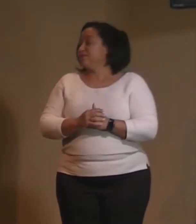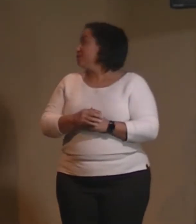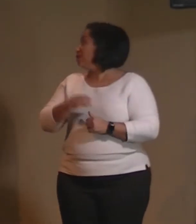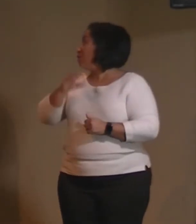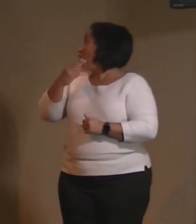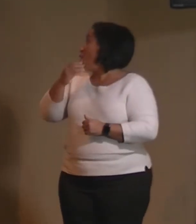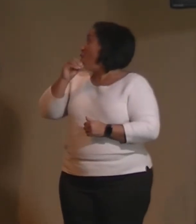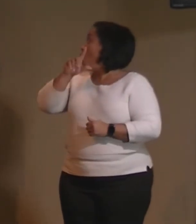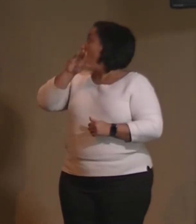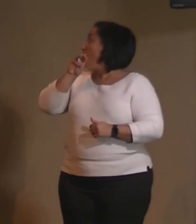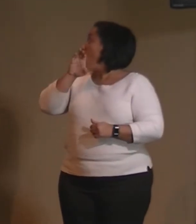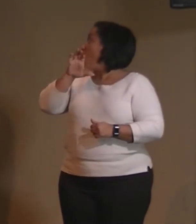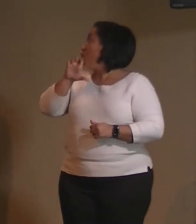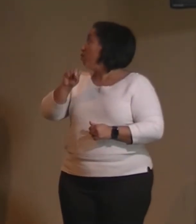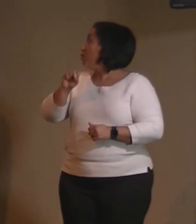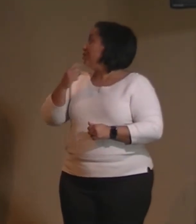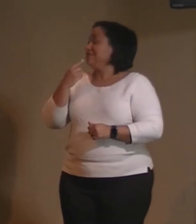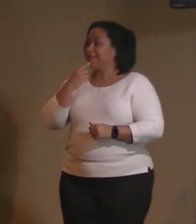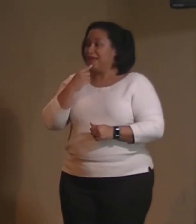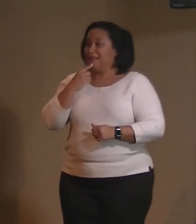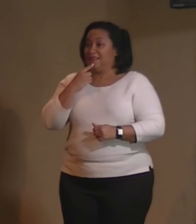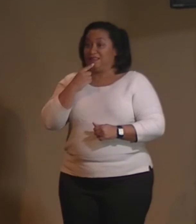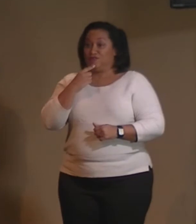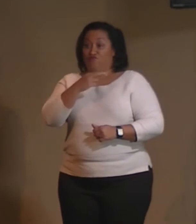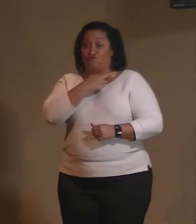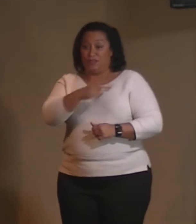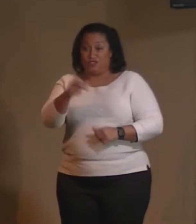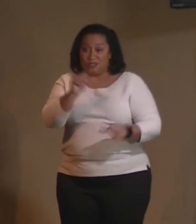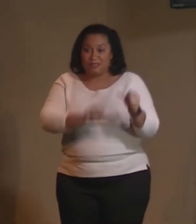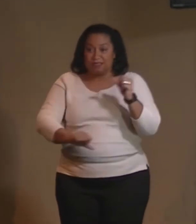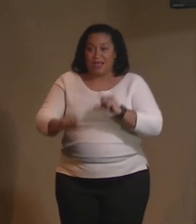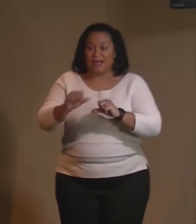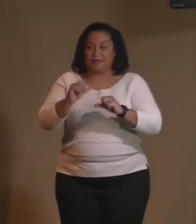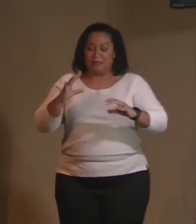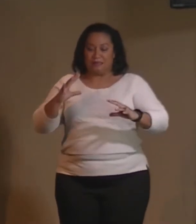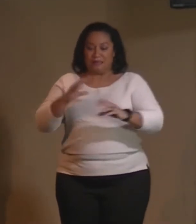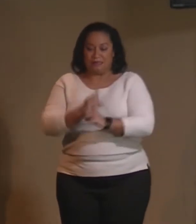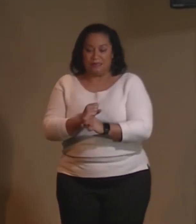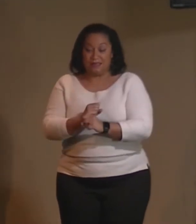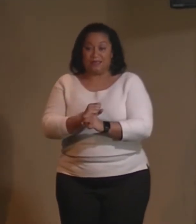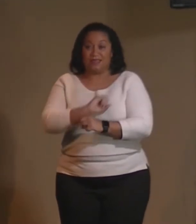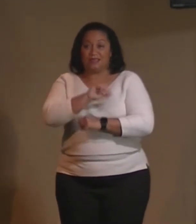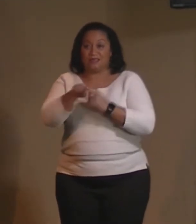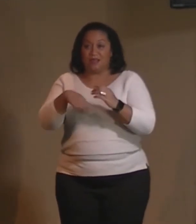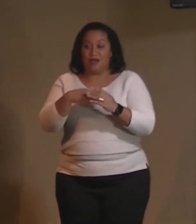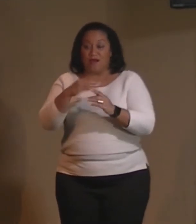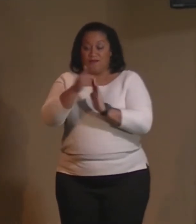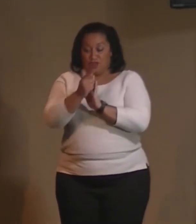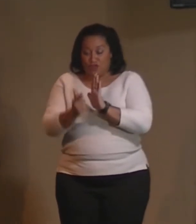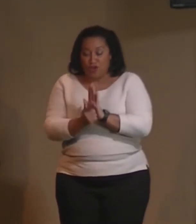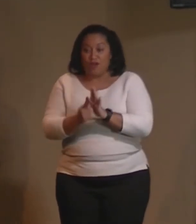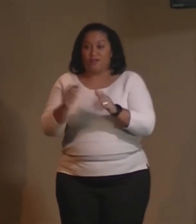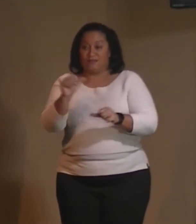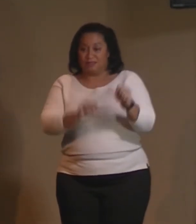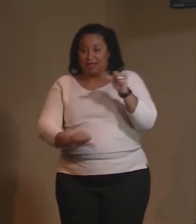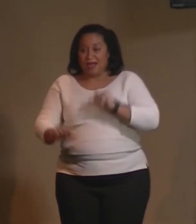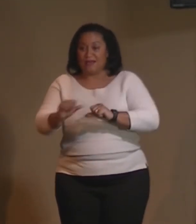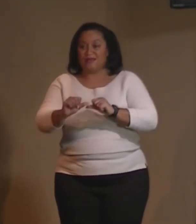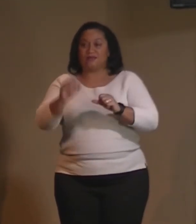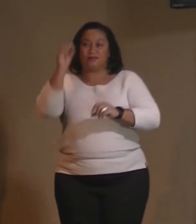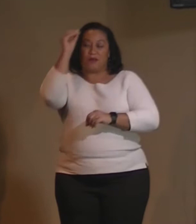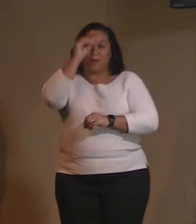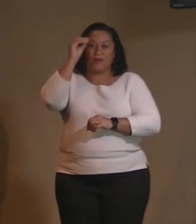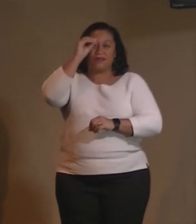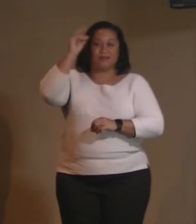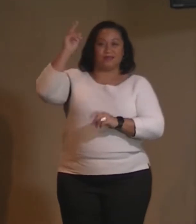Religious science is a synthesis of the laws of science, the opinions of philosophy, and the